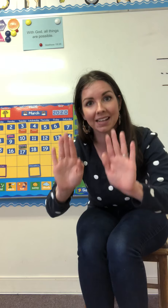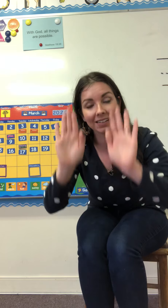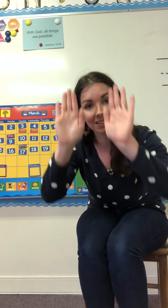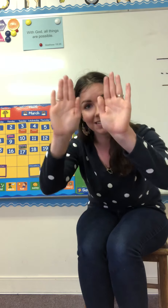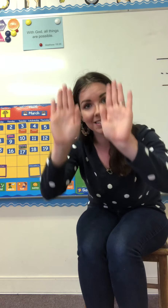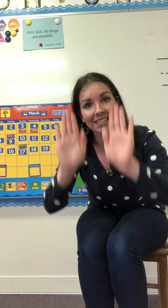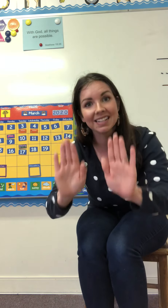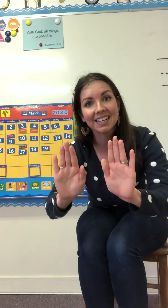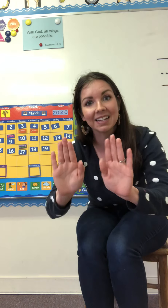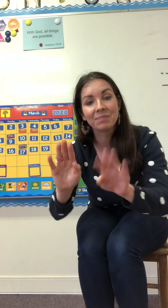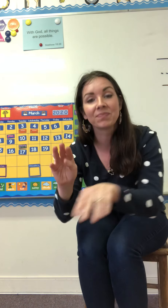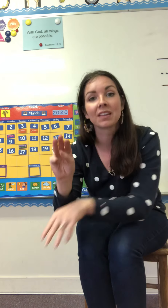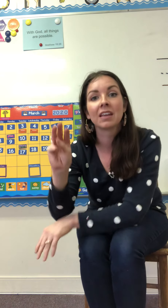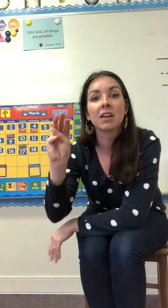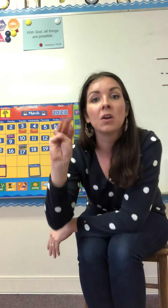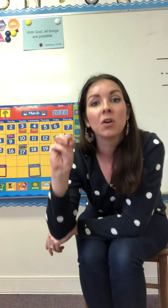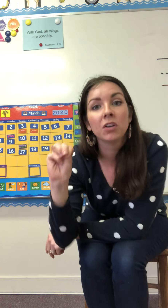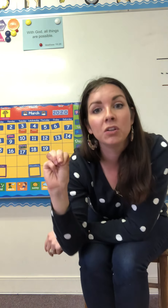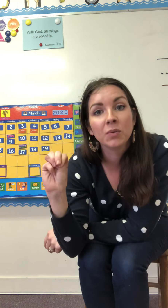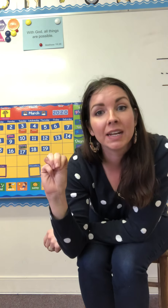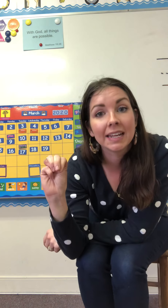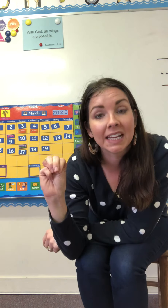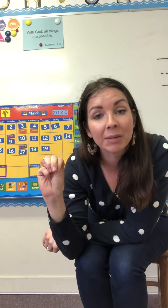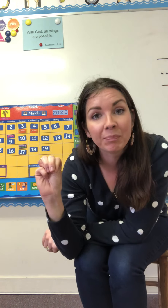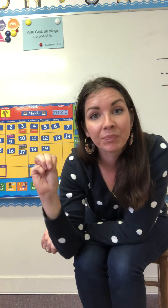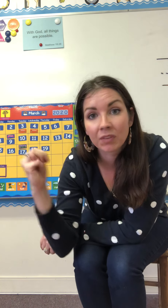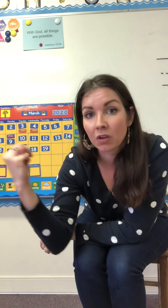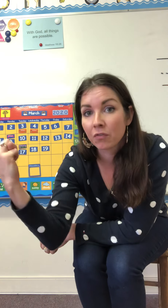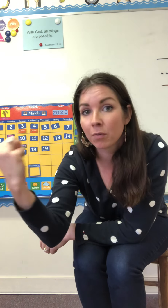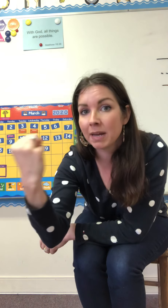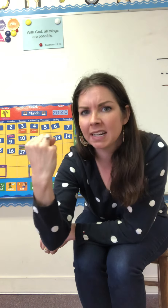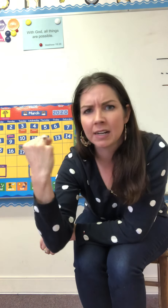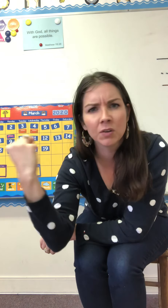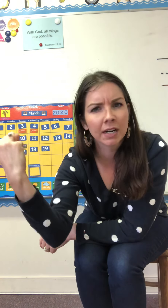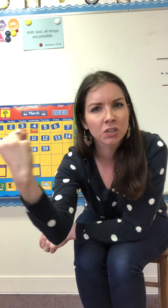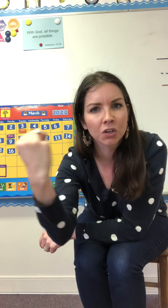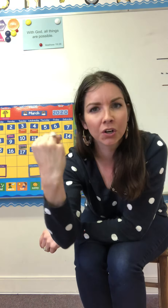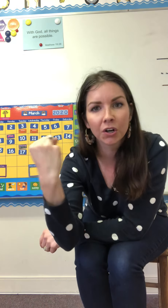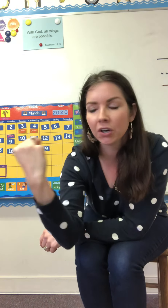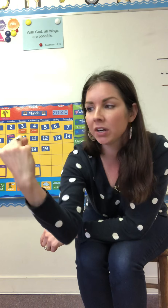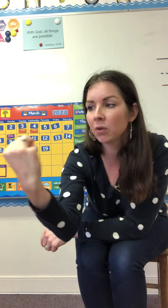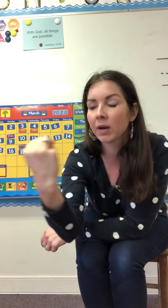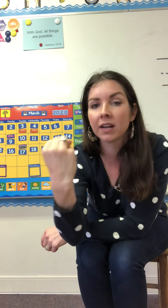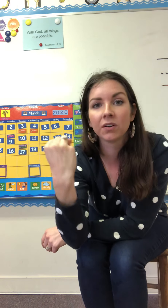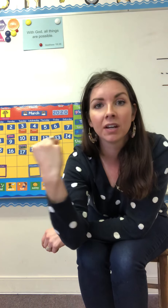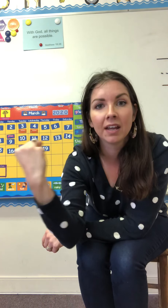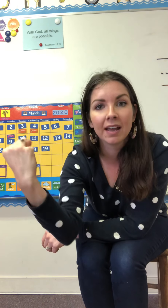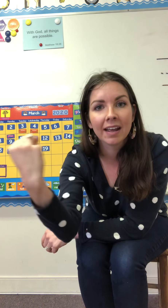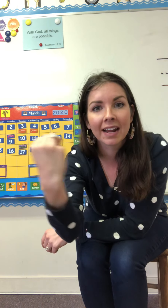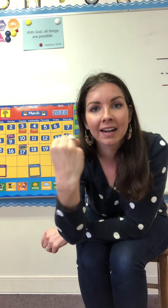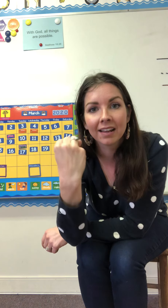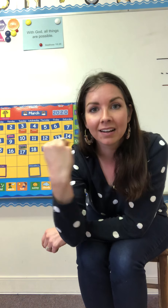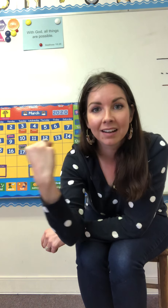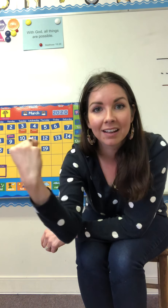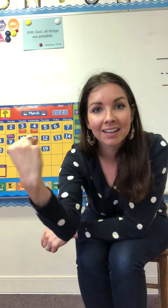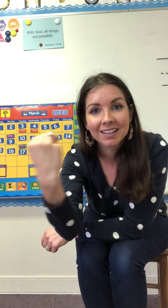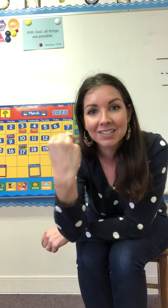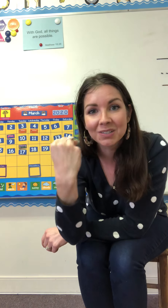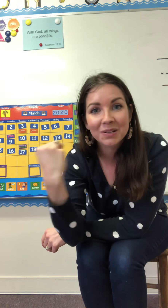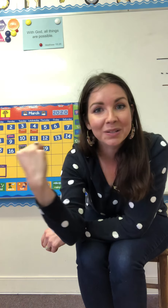Sunday you do an M for Monday and you kind of turn it around and kind of do a